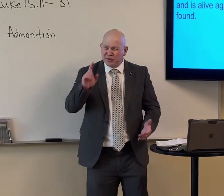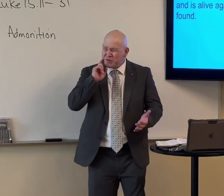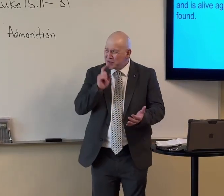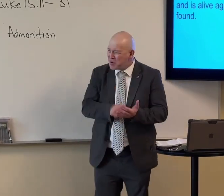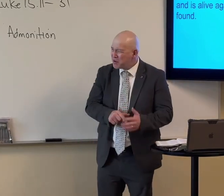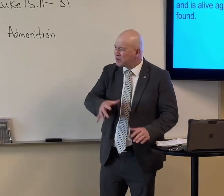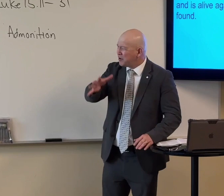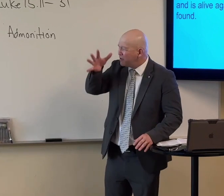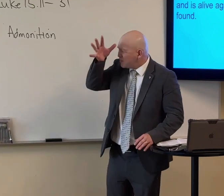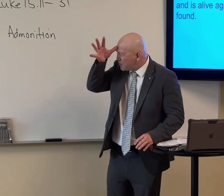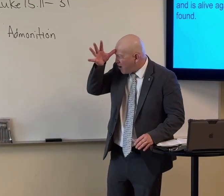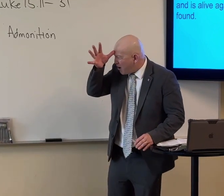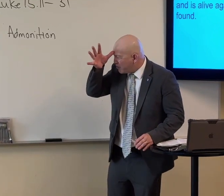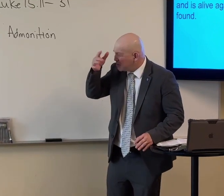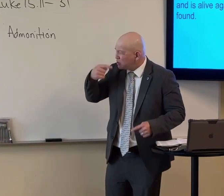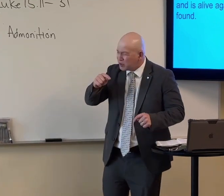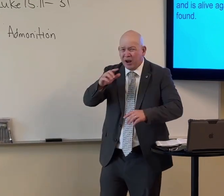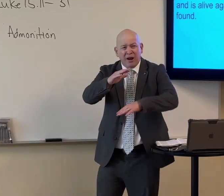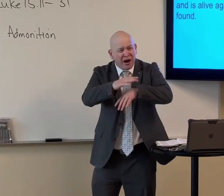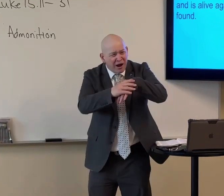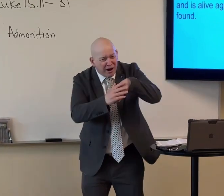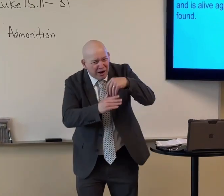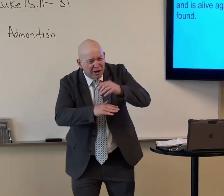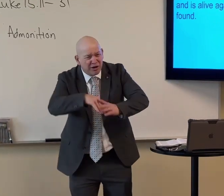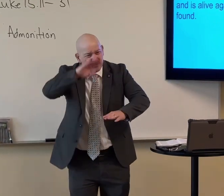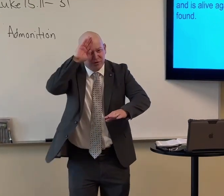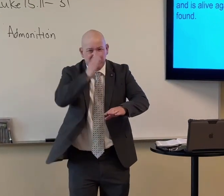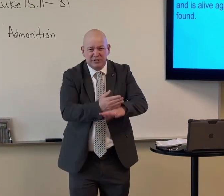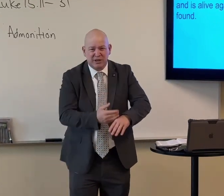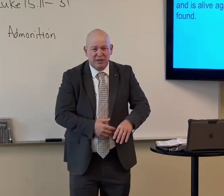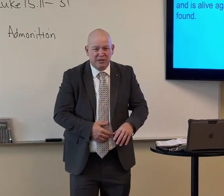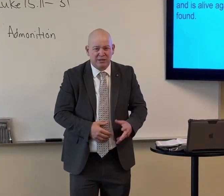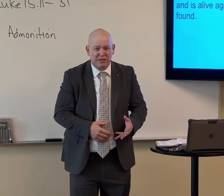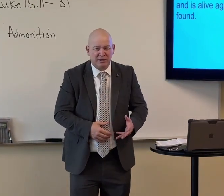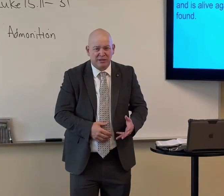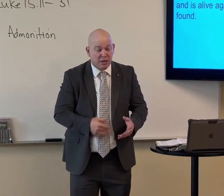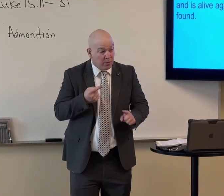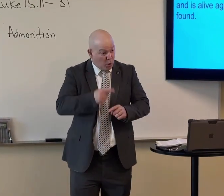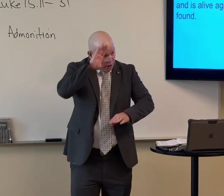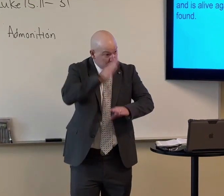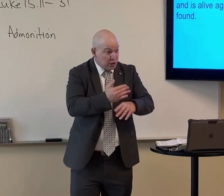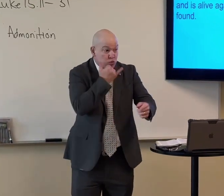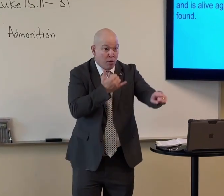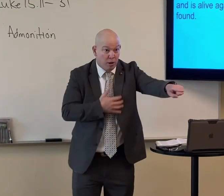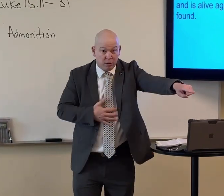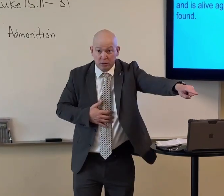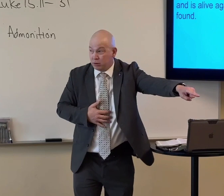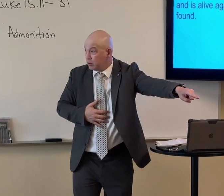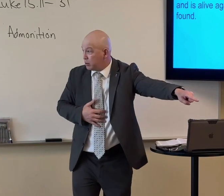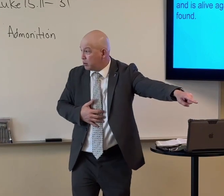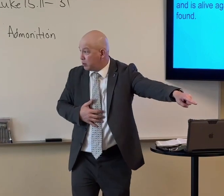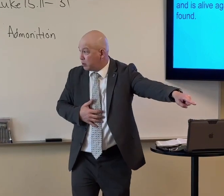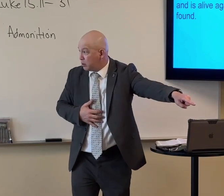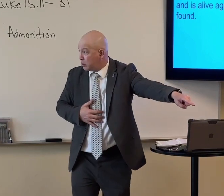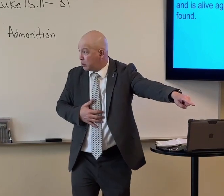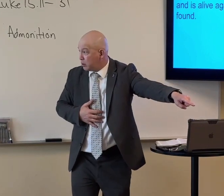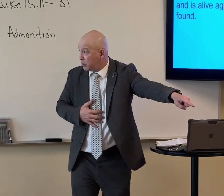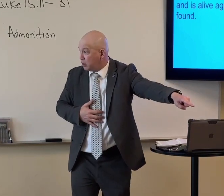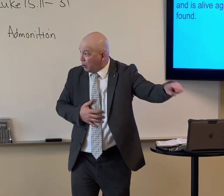So please notice the father trying to comfort the older son. Although he was wrong.